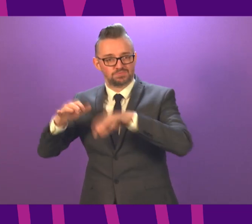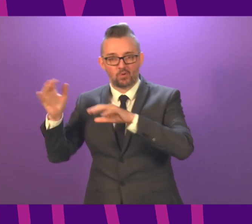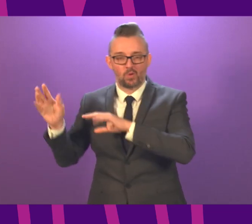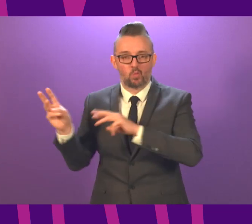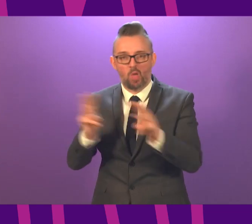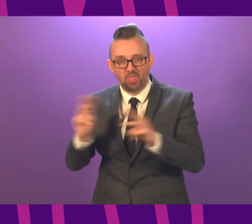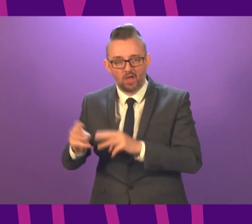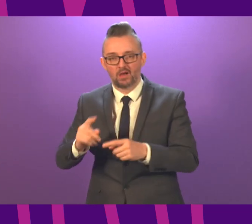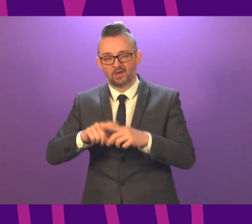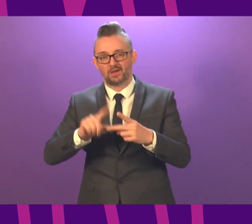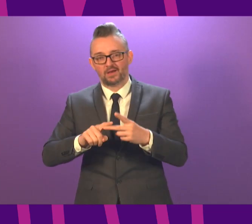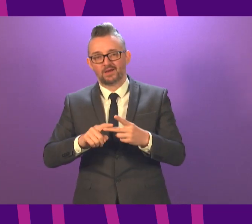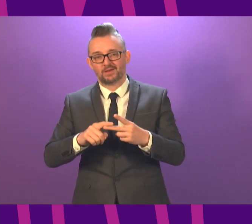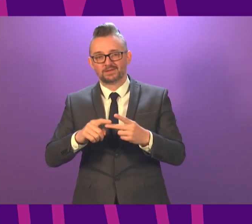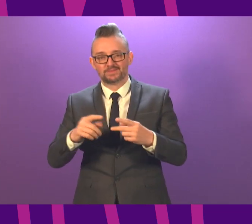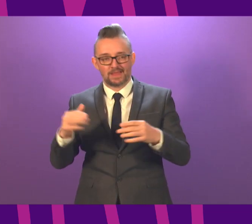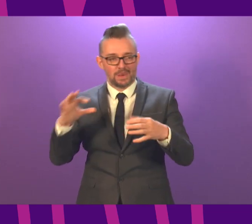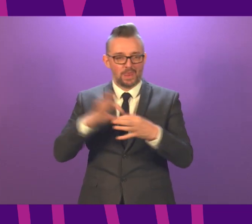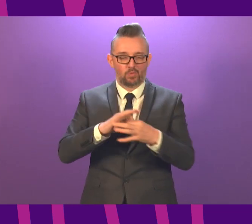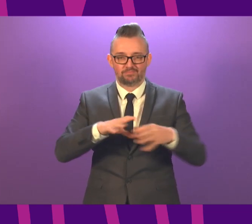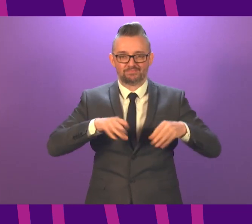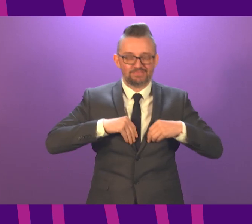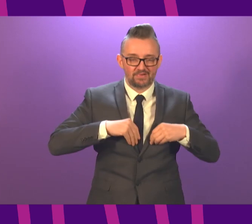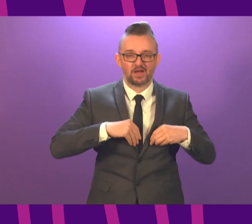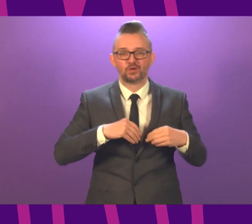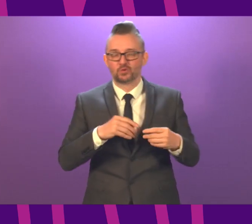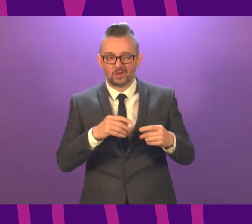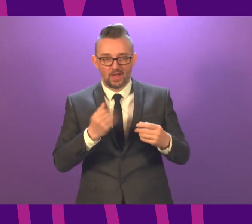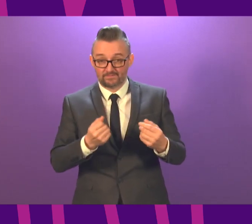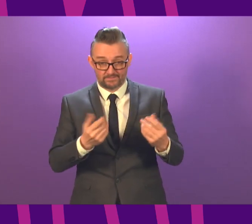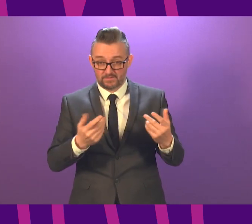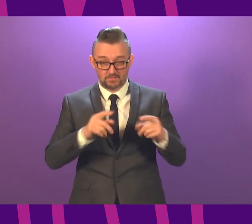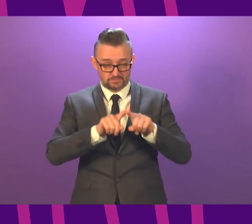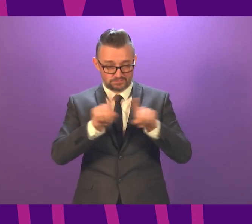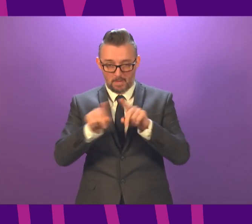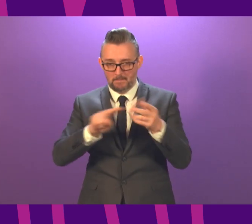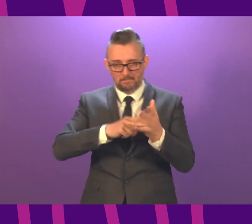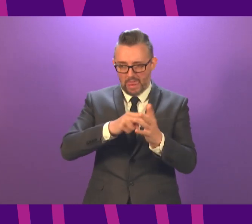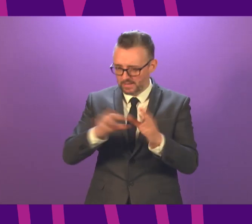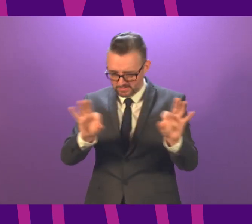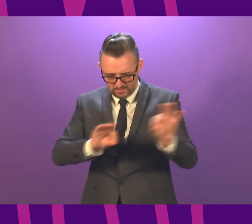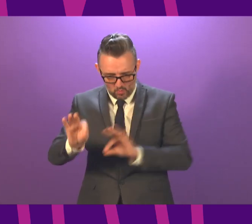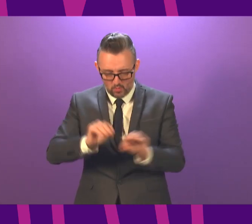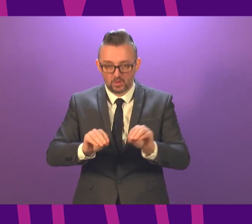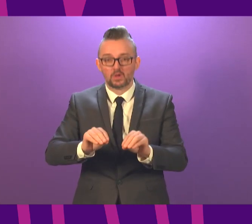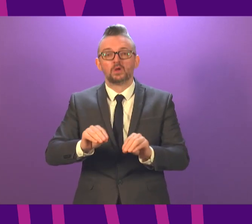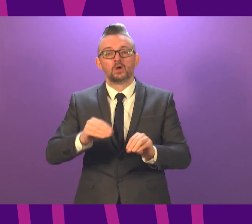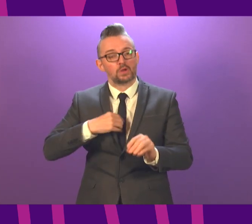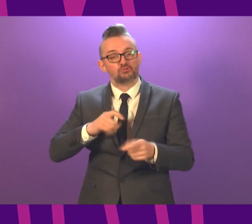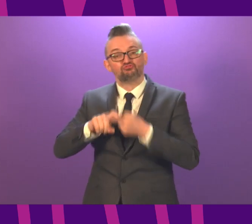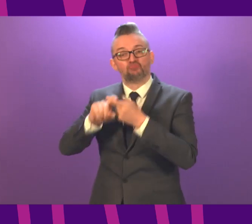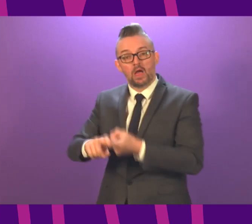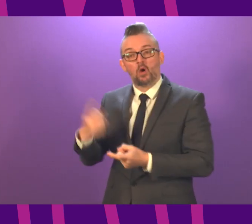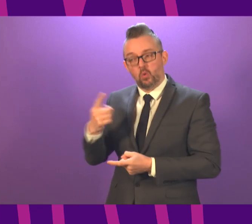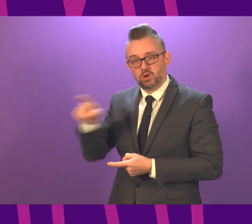risks, and that is very much that the integrated nature of our planning seeks to address all of those. But, of course, we rely on our partners, and they are